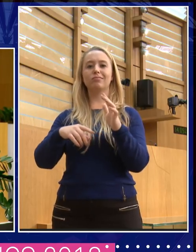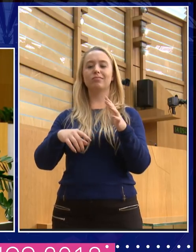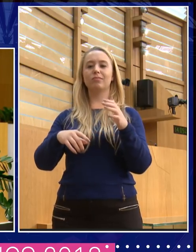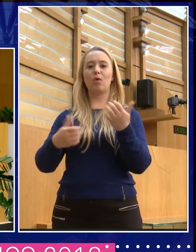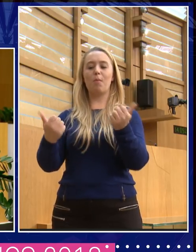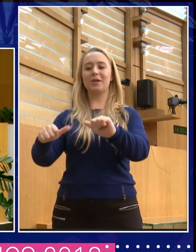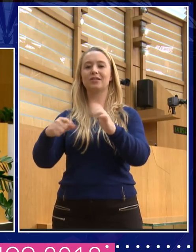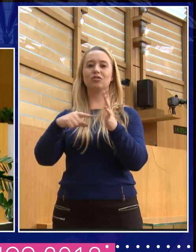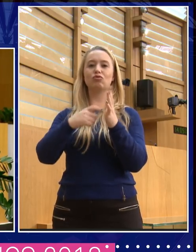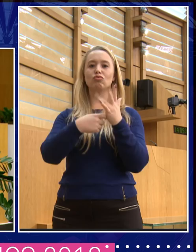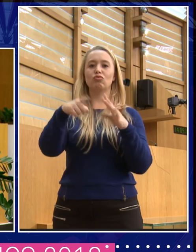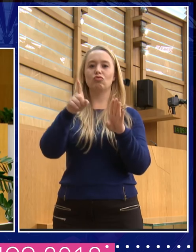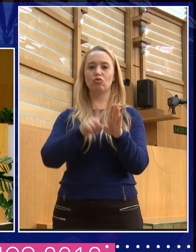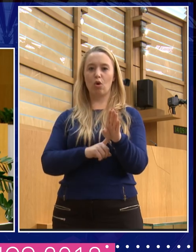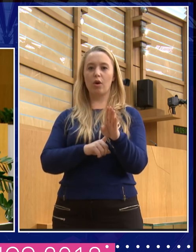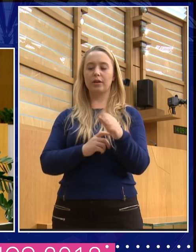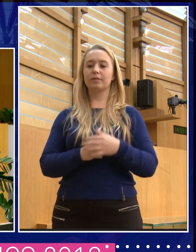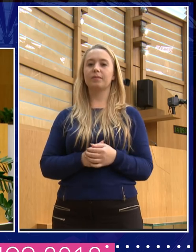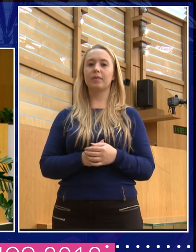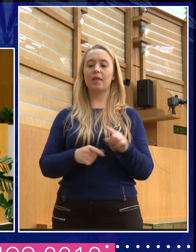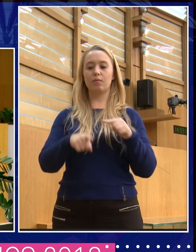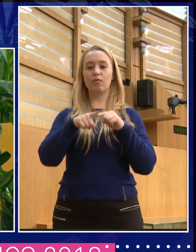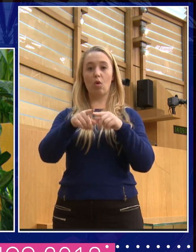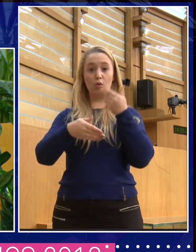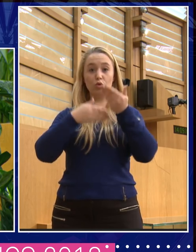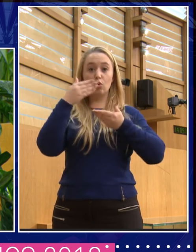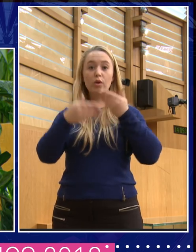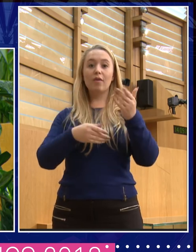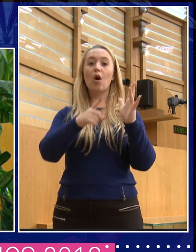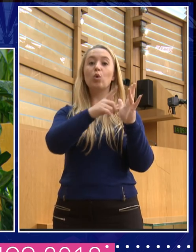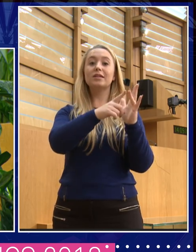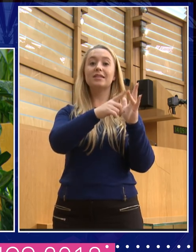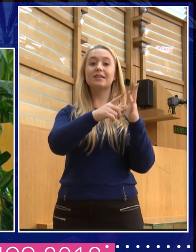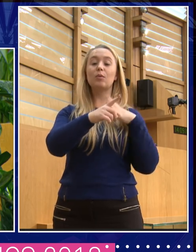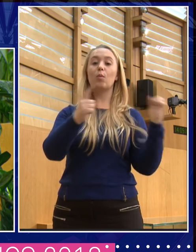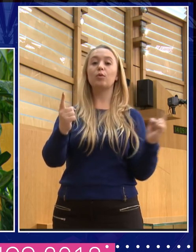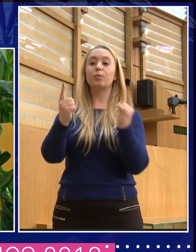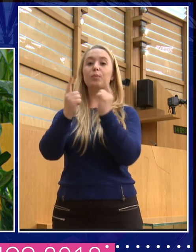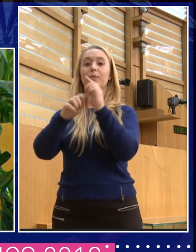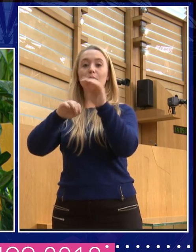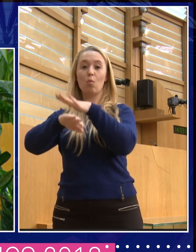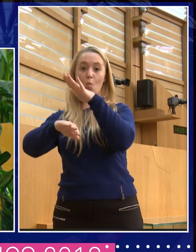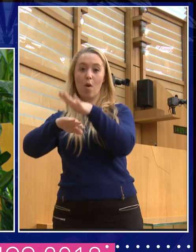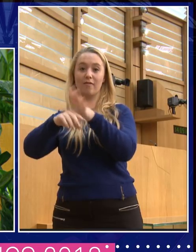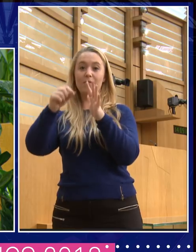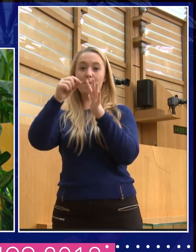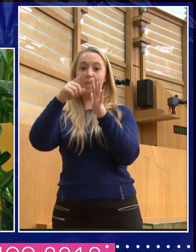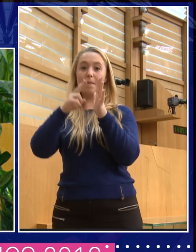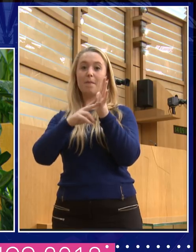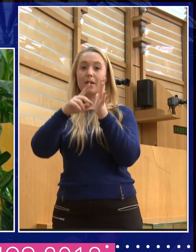And we follow partly the story of Odysseus, who wants to get home to his wife Penelope. It takes him 10 years and an awful lot of